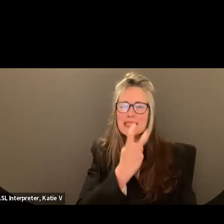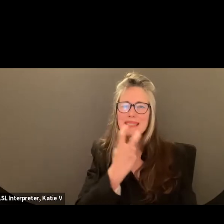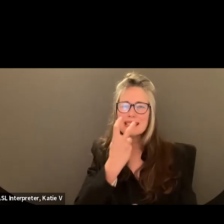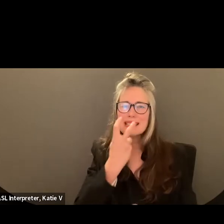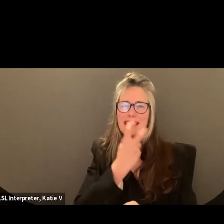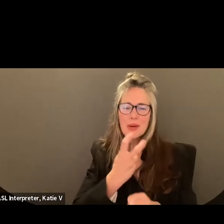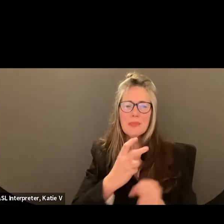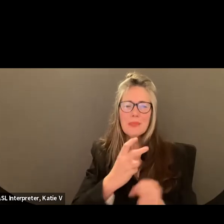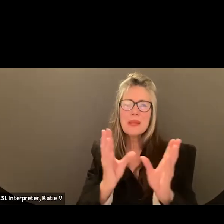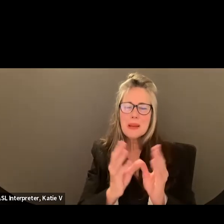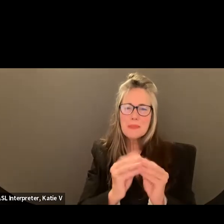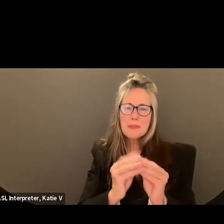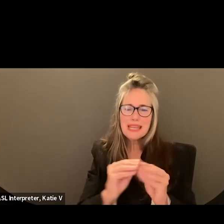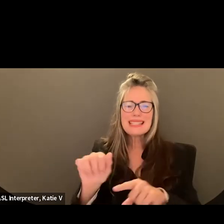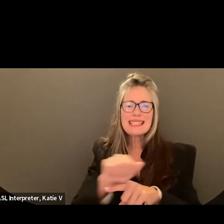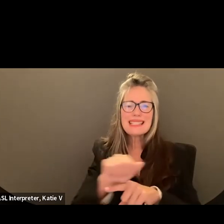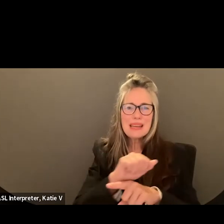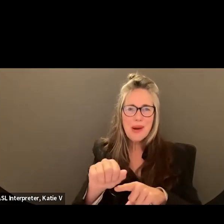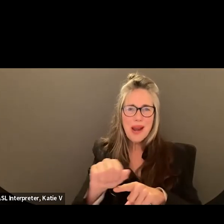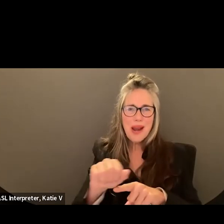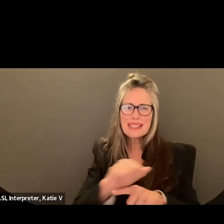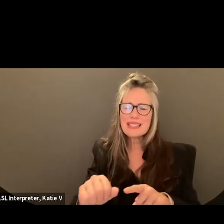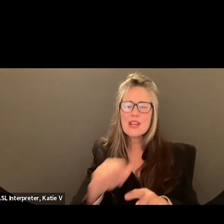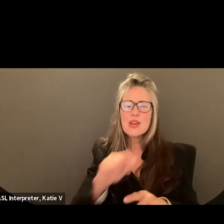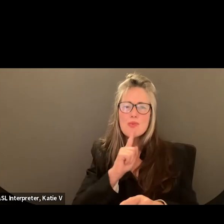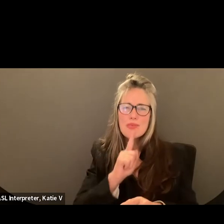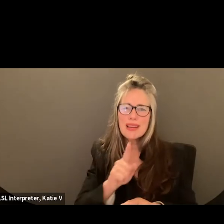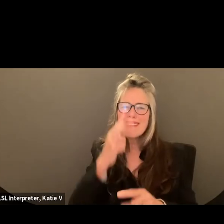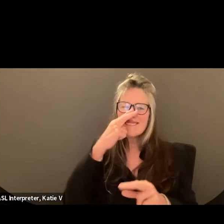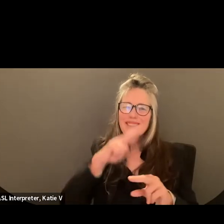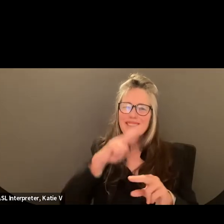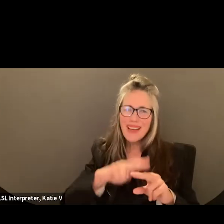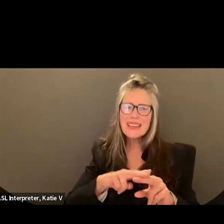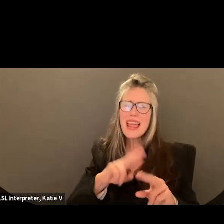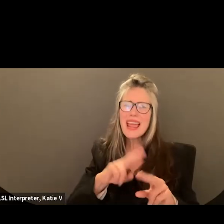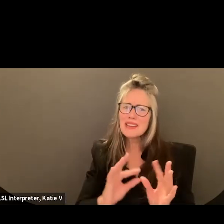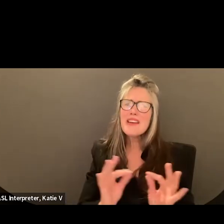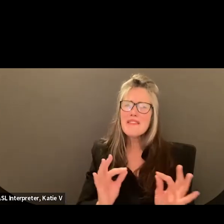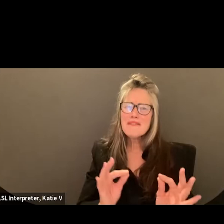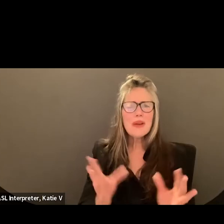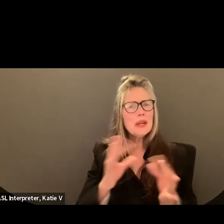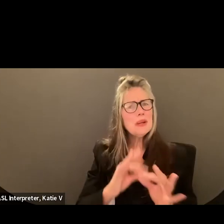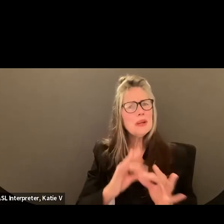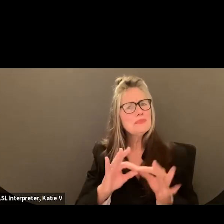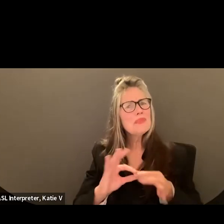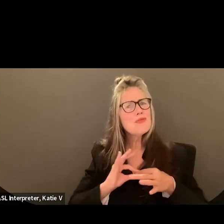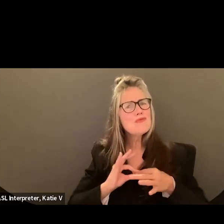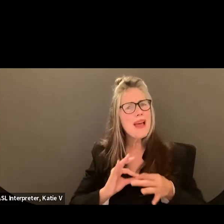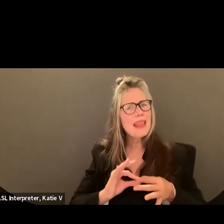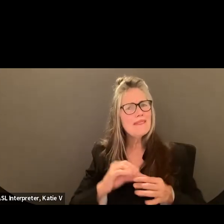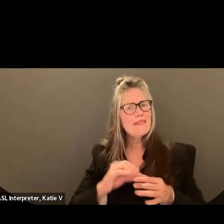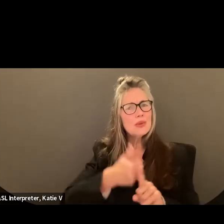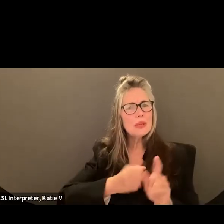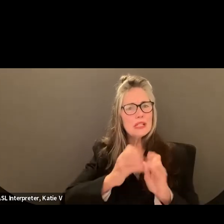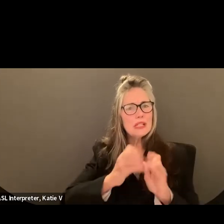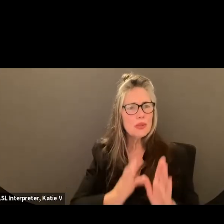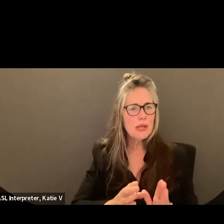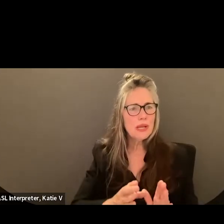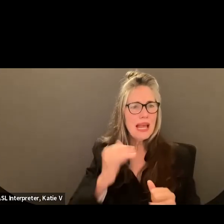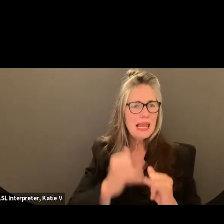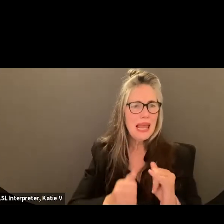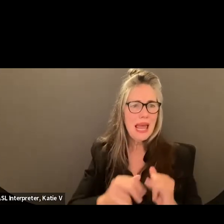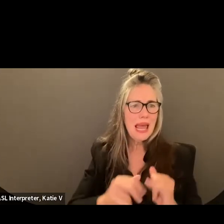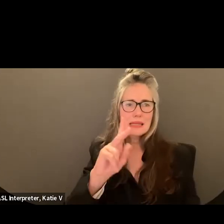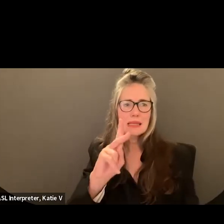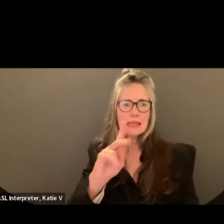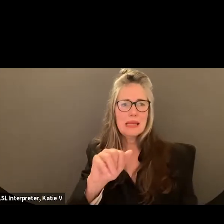Thank you, Prim. And last we have from our district office, nominated by Rachel, Kim Osborne.